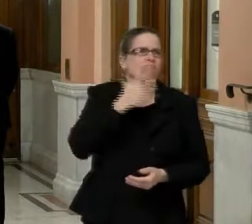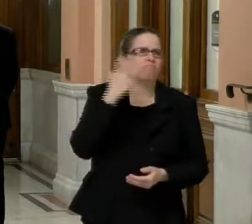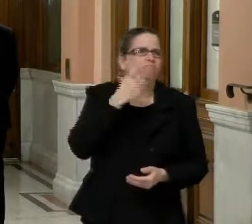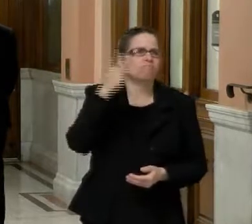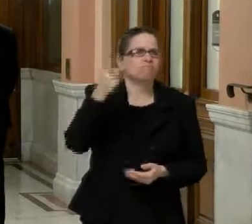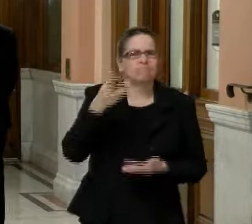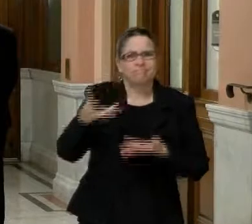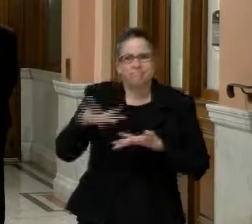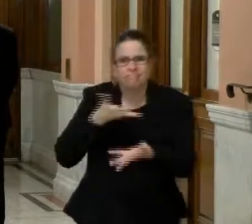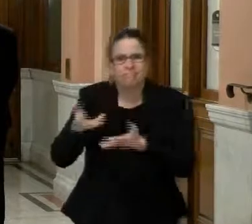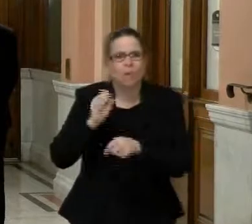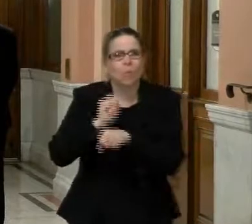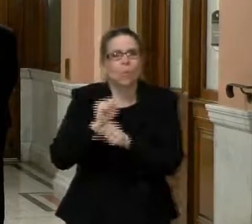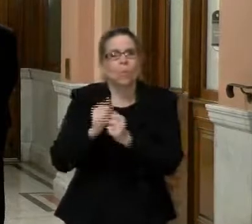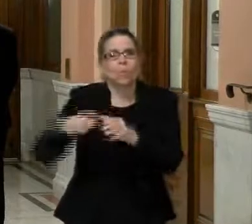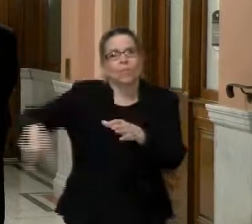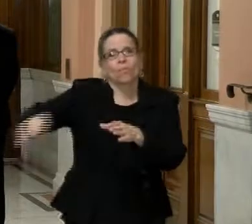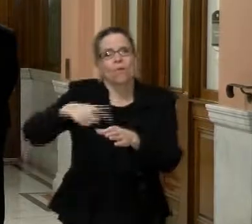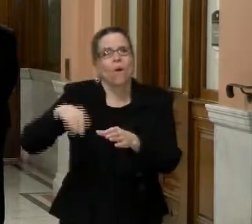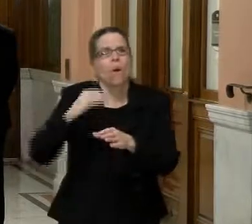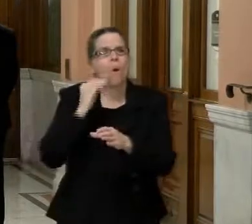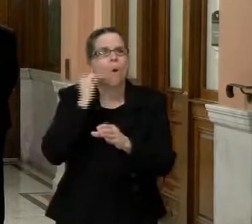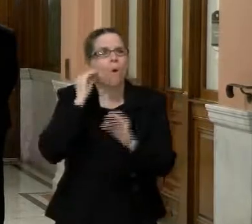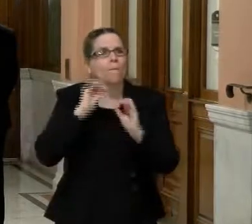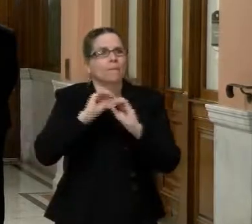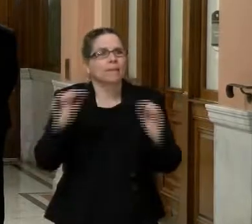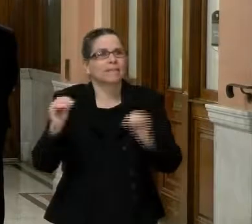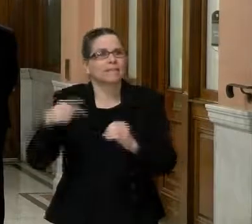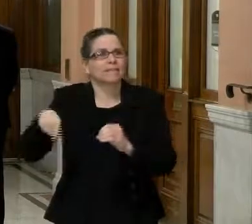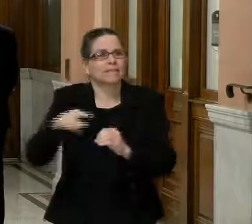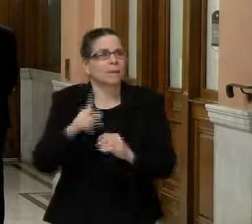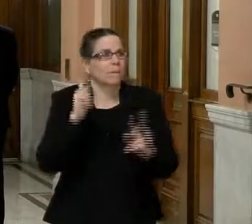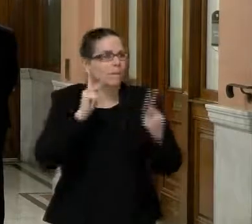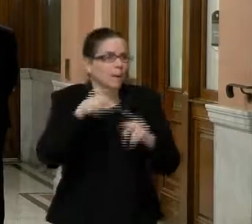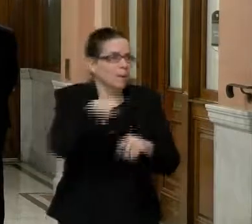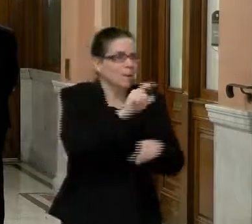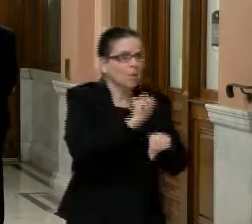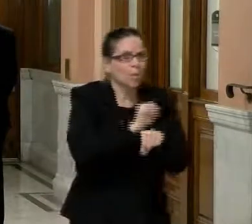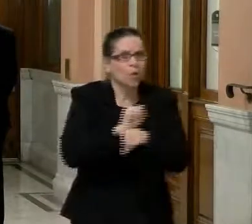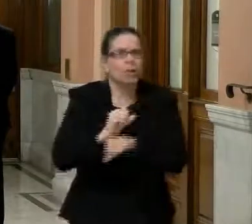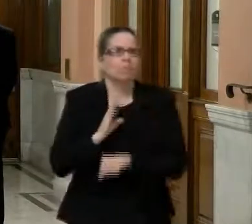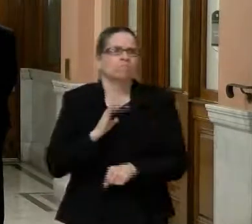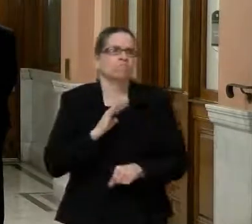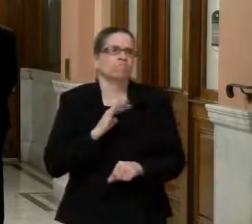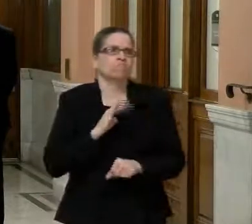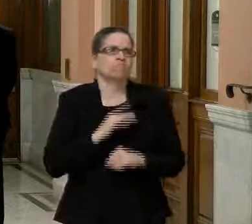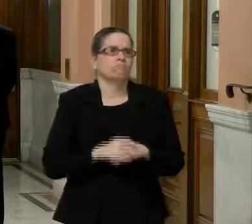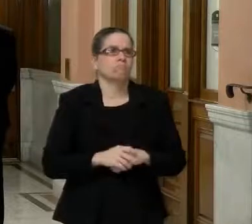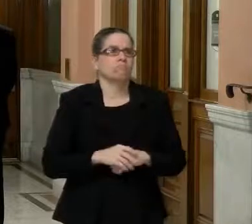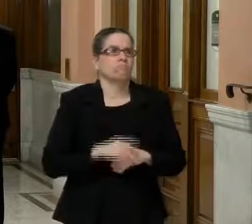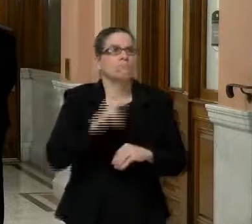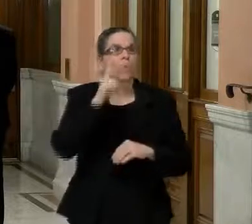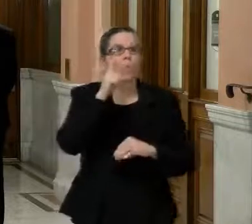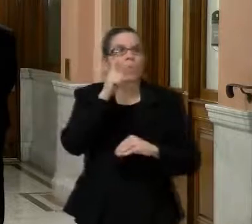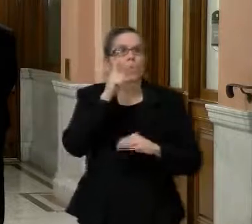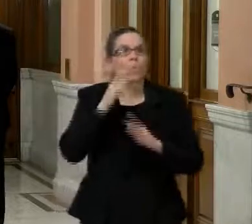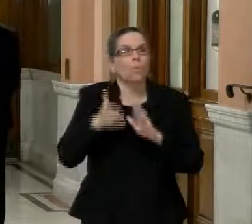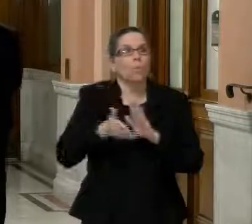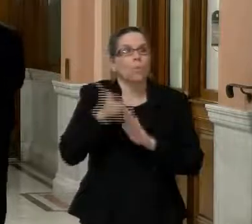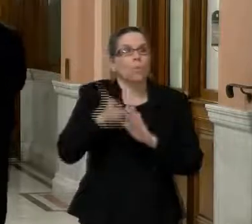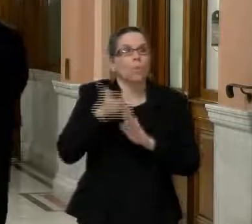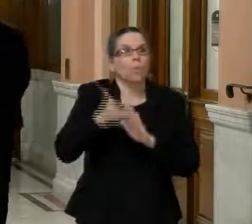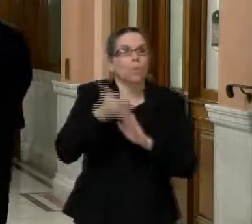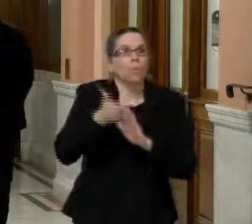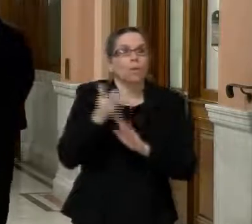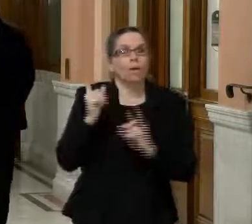with the folks that we have in place and, it stems from the leadership of those two guys behind me. So I'll quit there. Thank you.